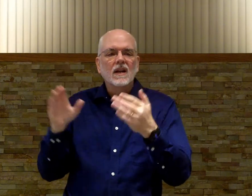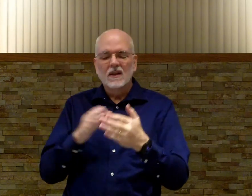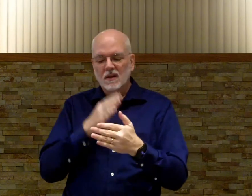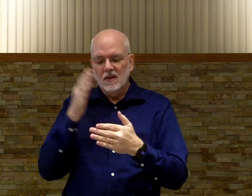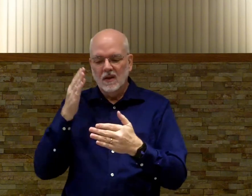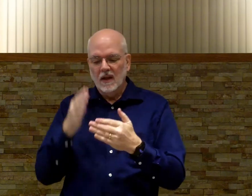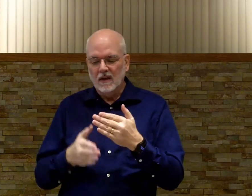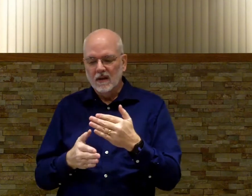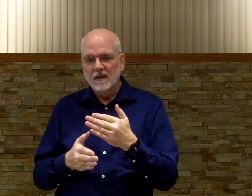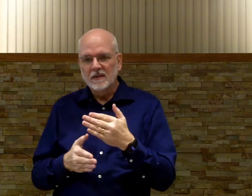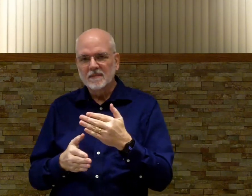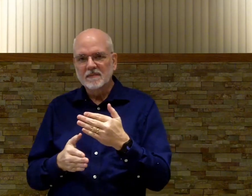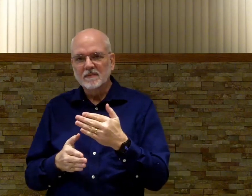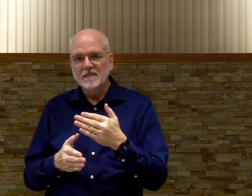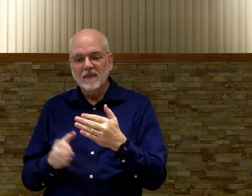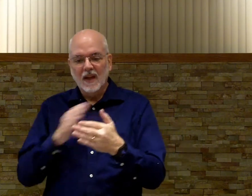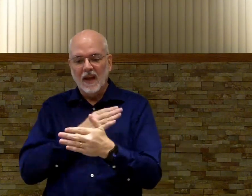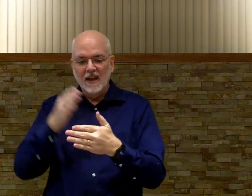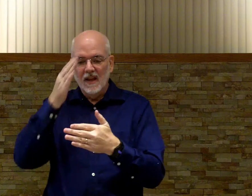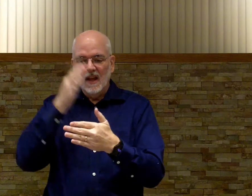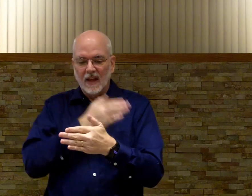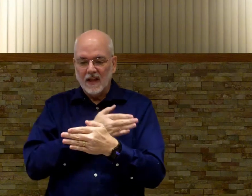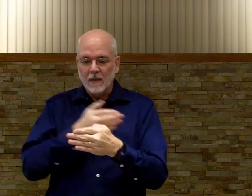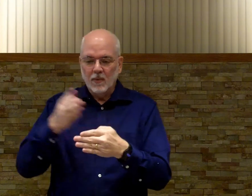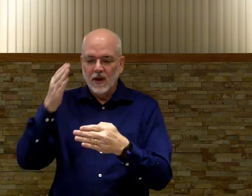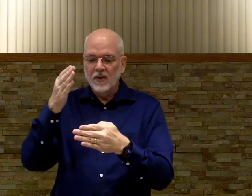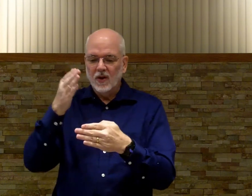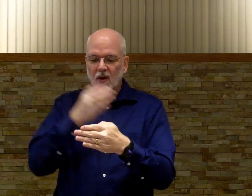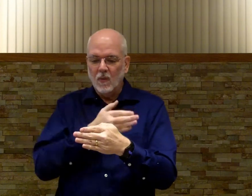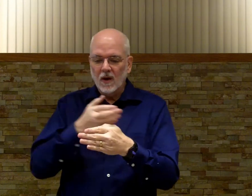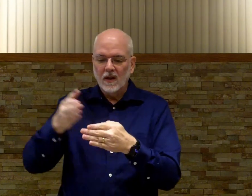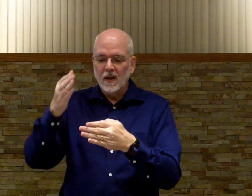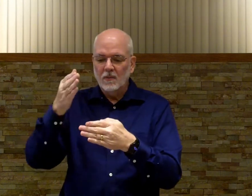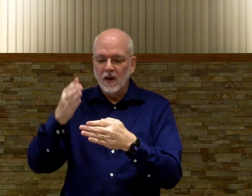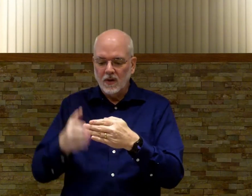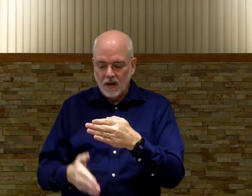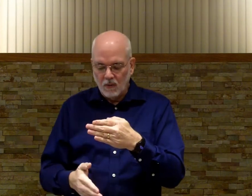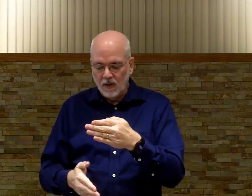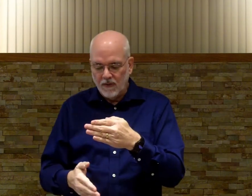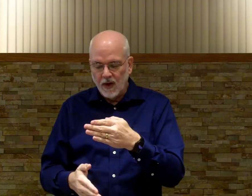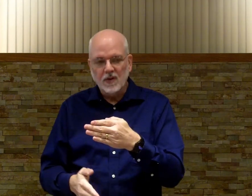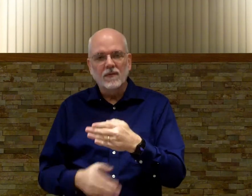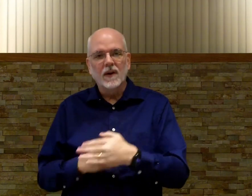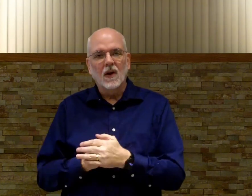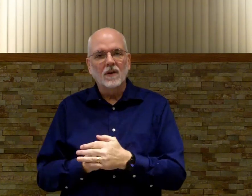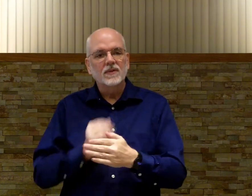to end okay it's like a bridge you walk to the end of the bridge it wasn't finished and you fell off